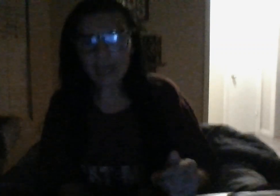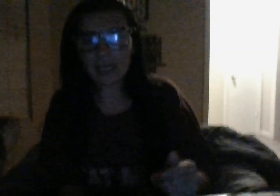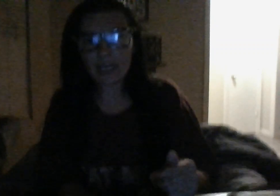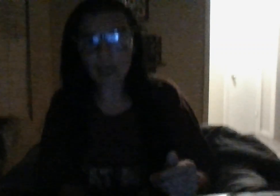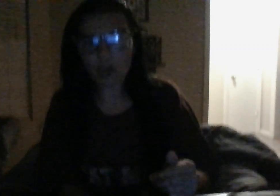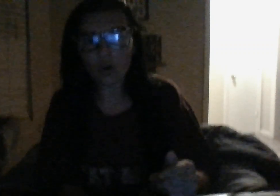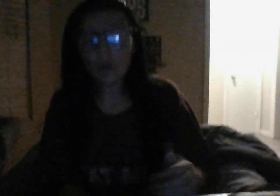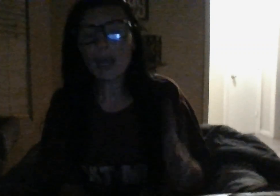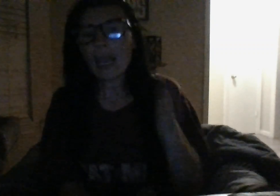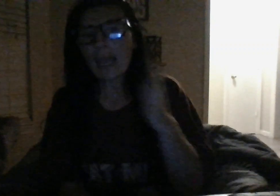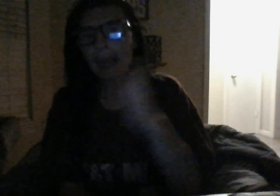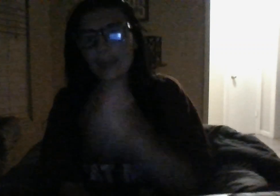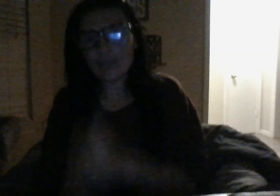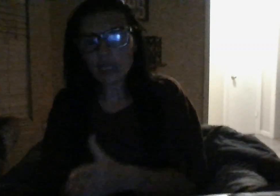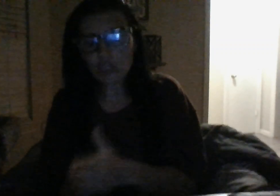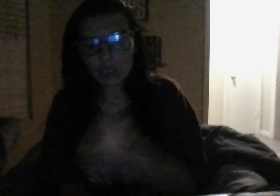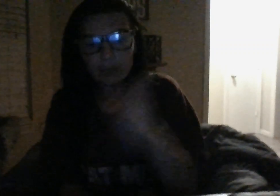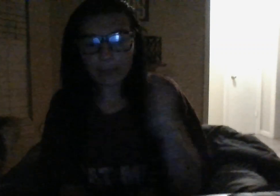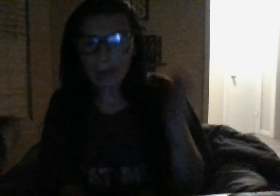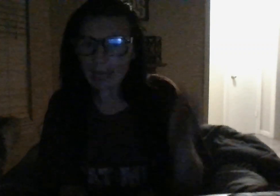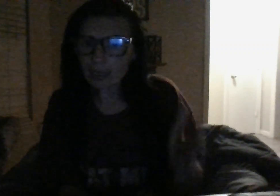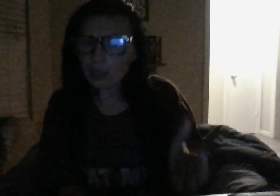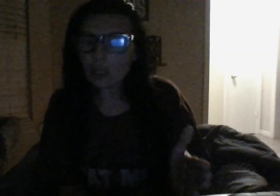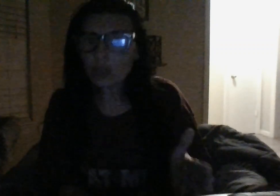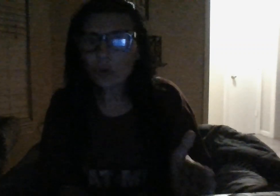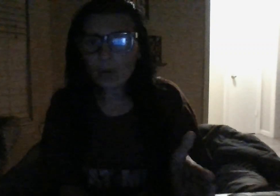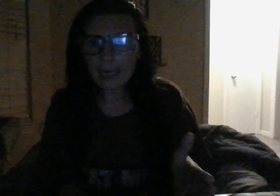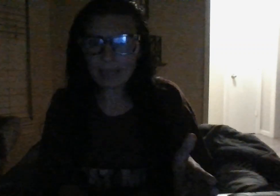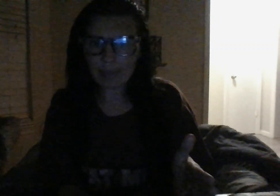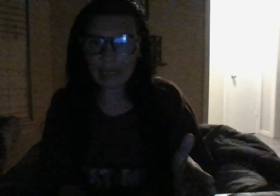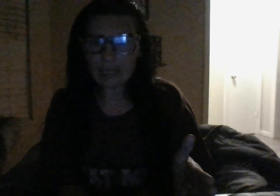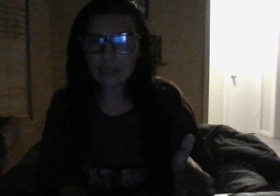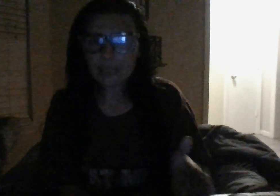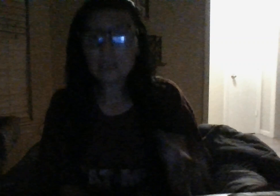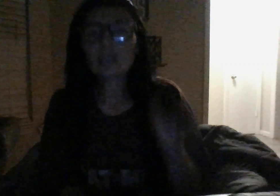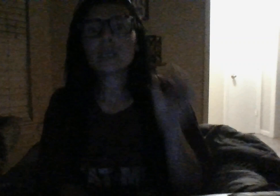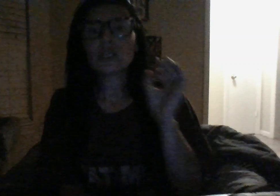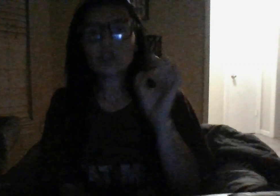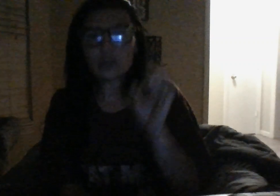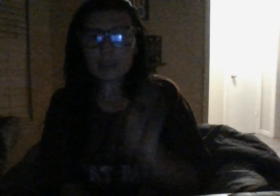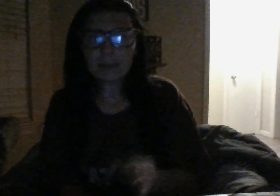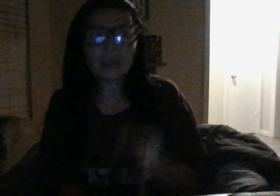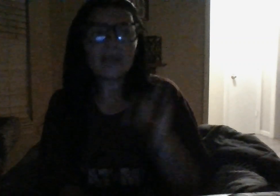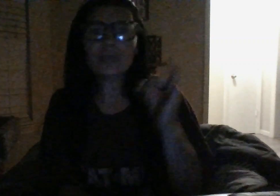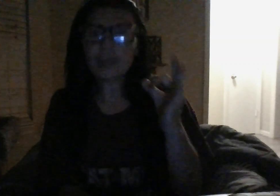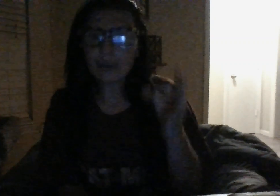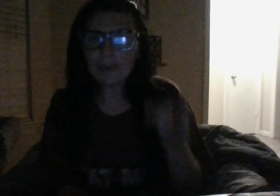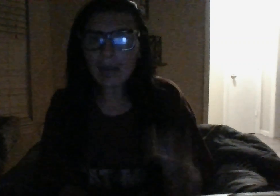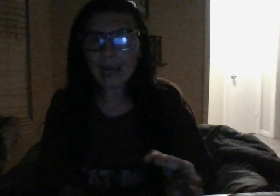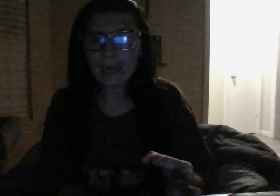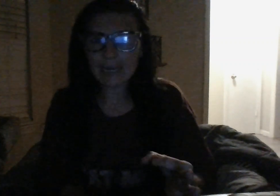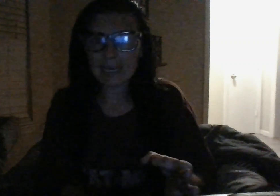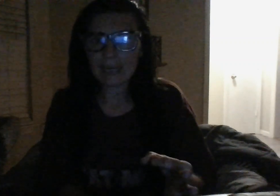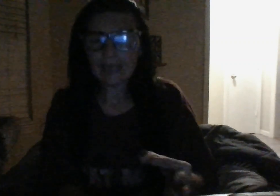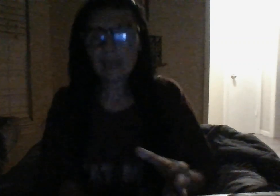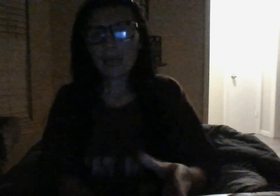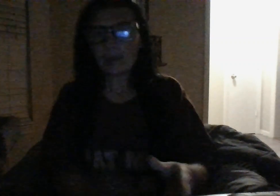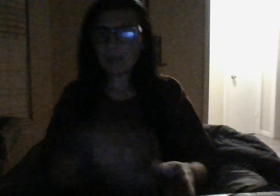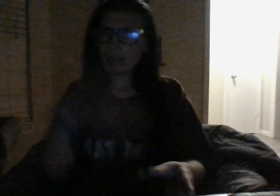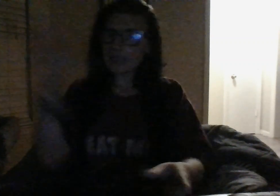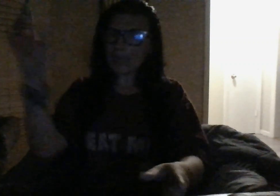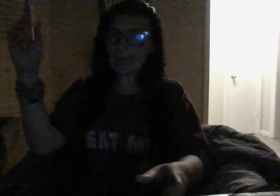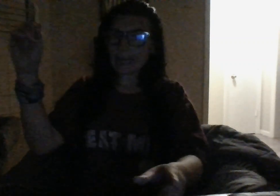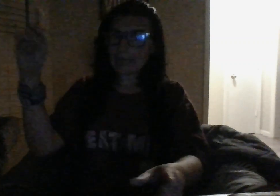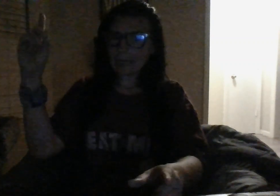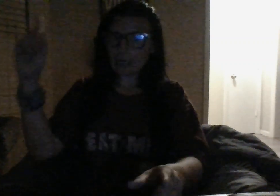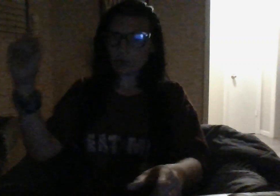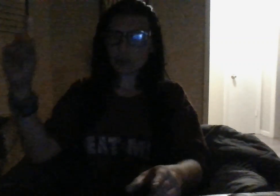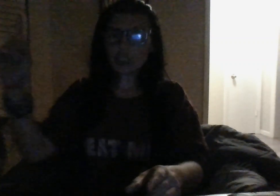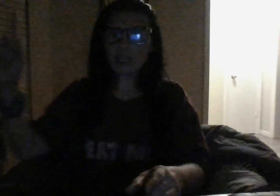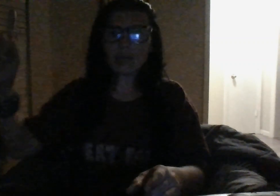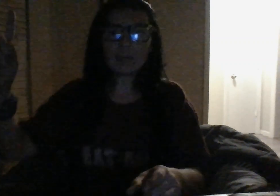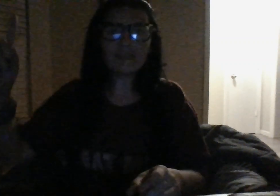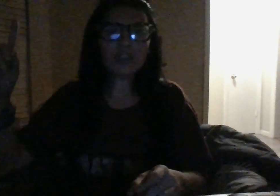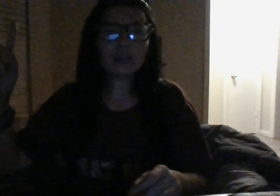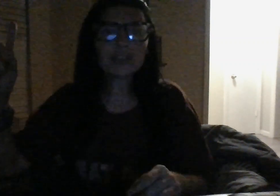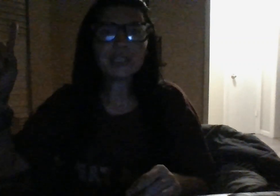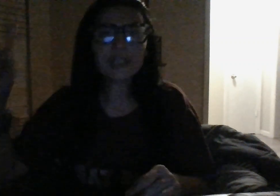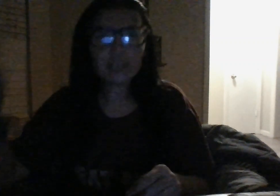video and they should have made an agreement to split the money but yet he or she refused to